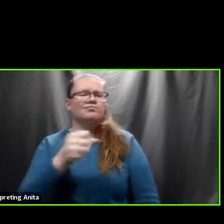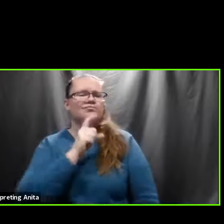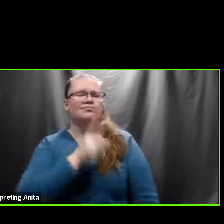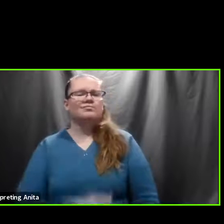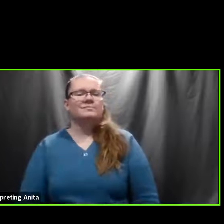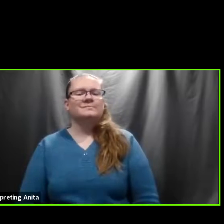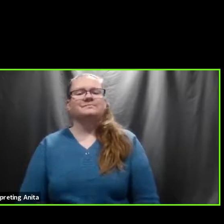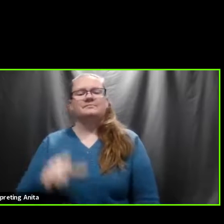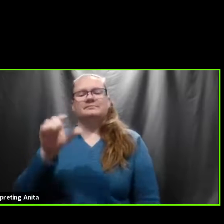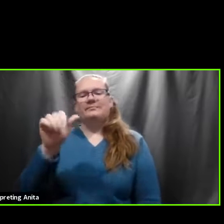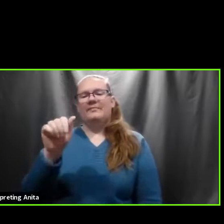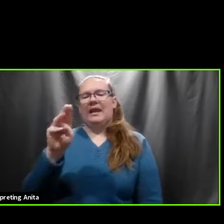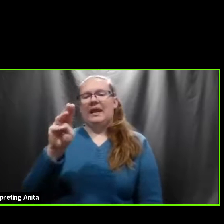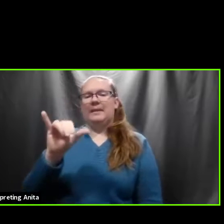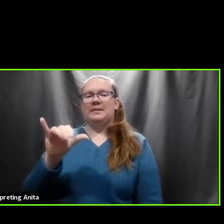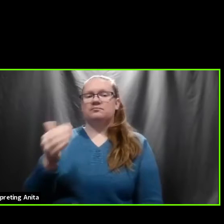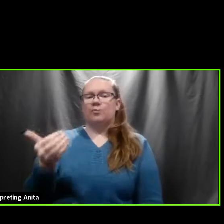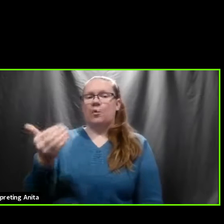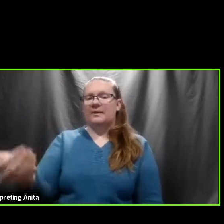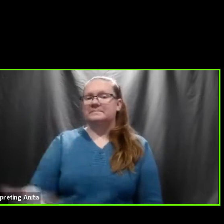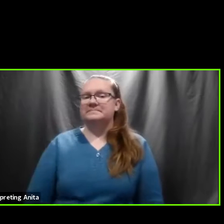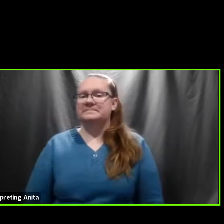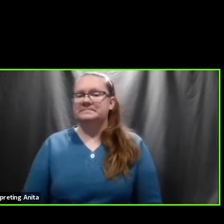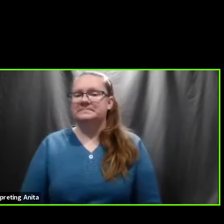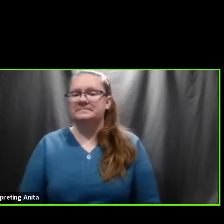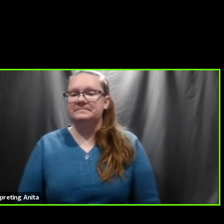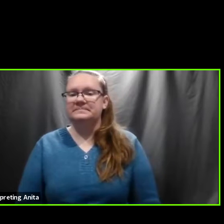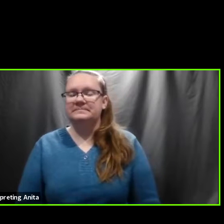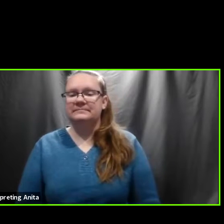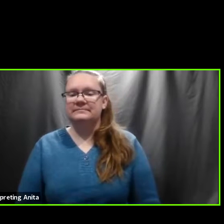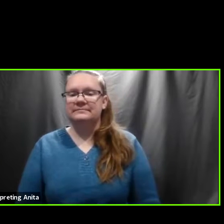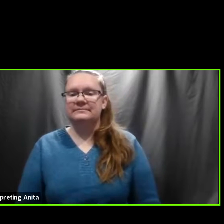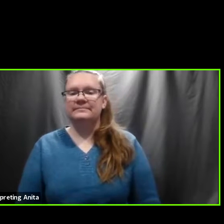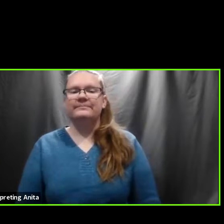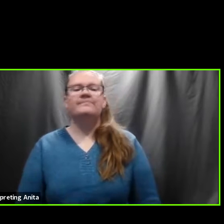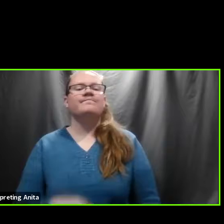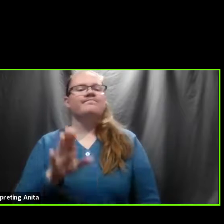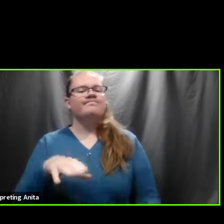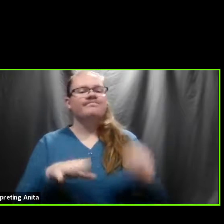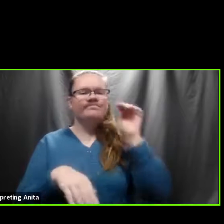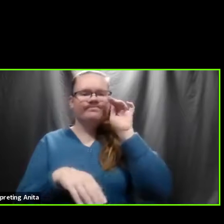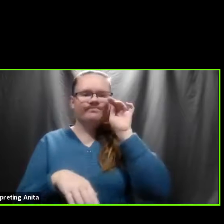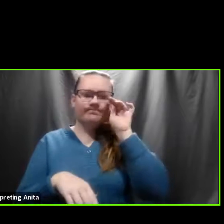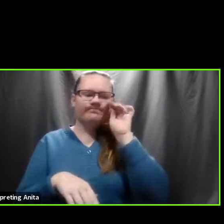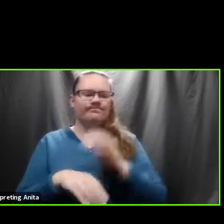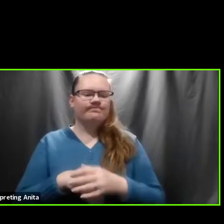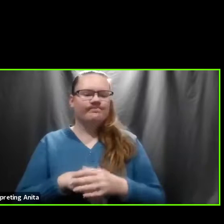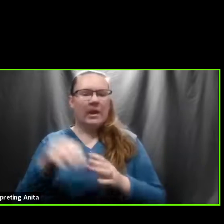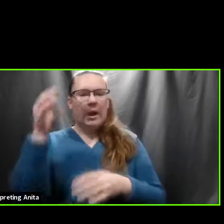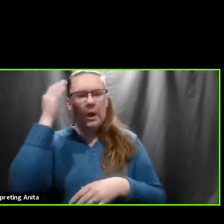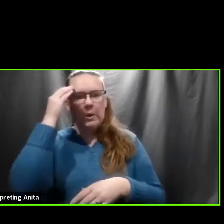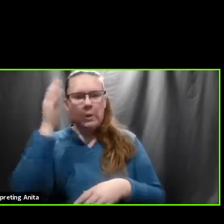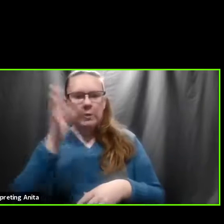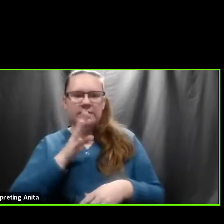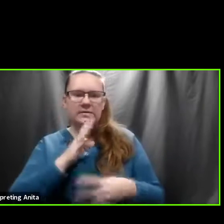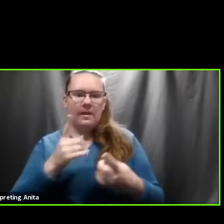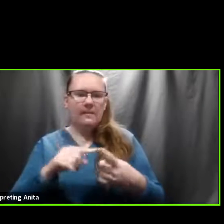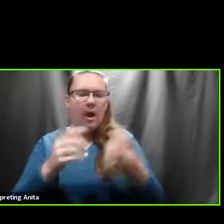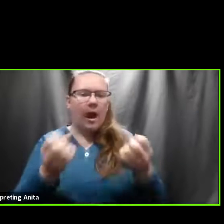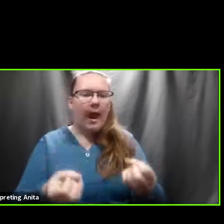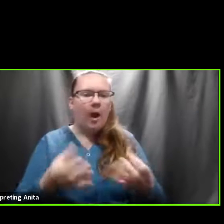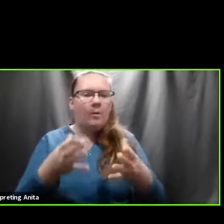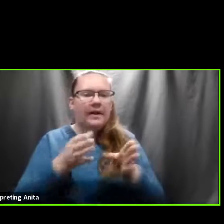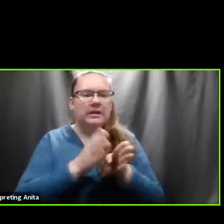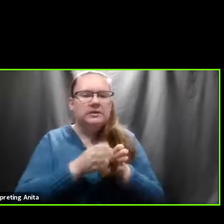Amy, you can unmute yourself and ask your question. So I know we, we always talk about, you know, how many doses are you guys getting, you know,